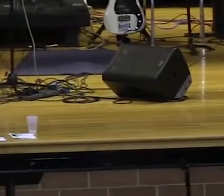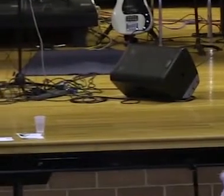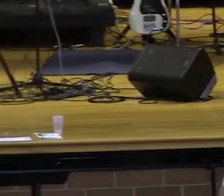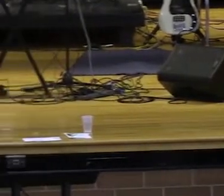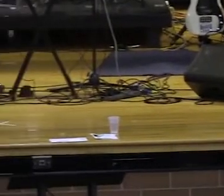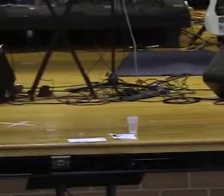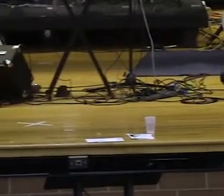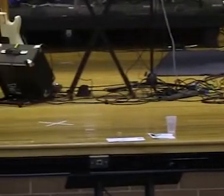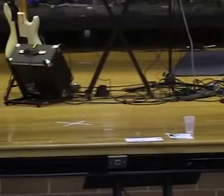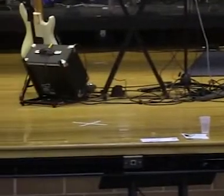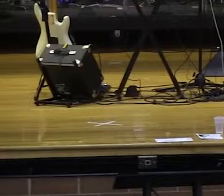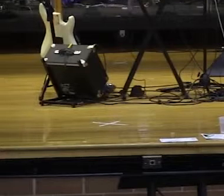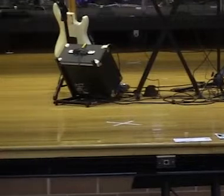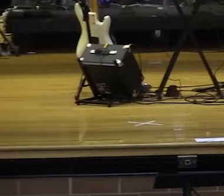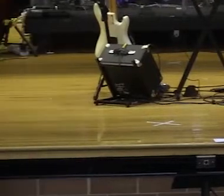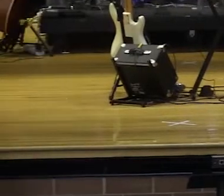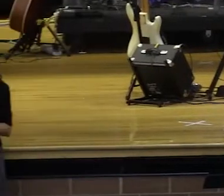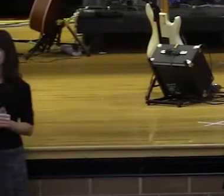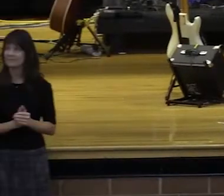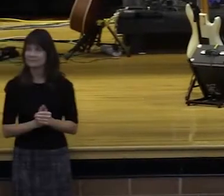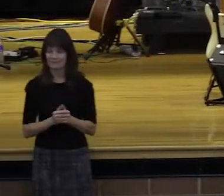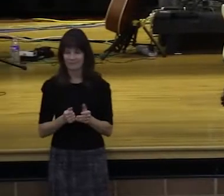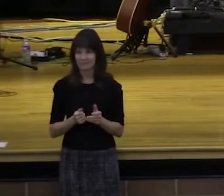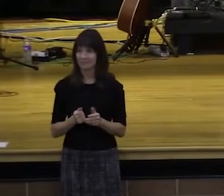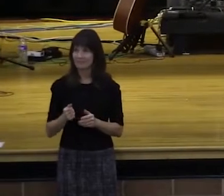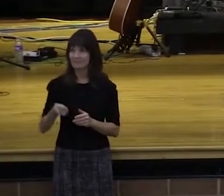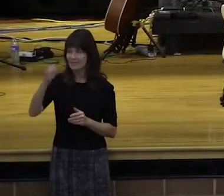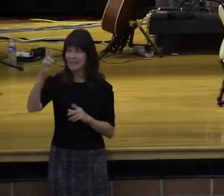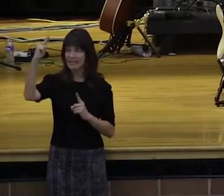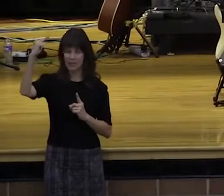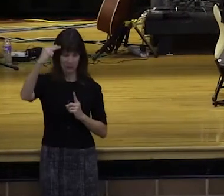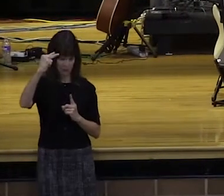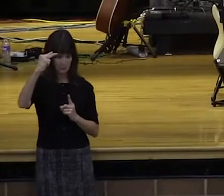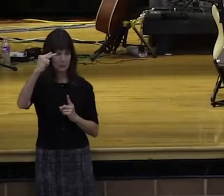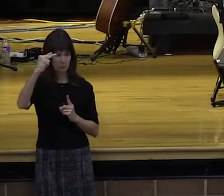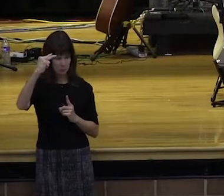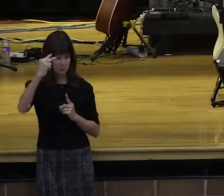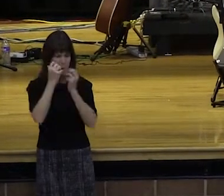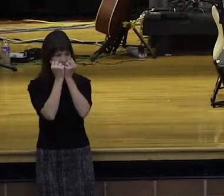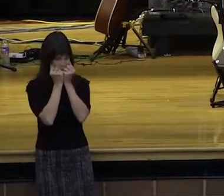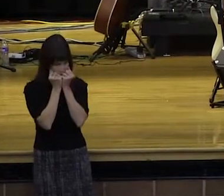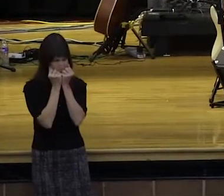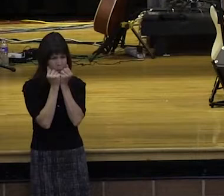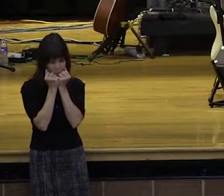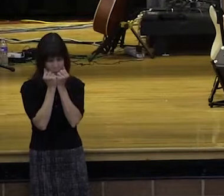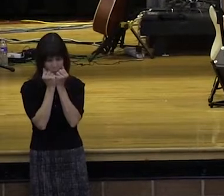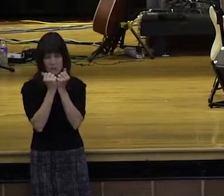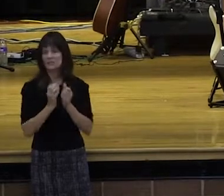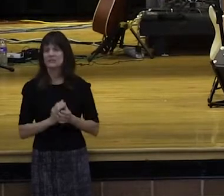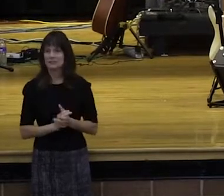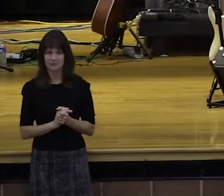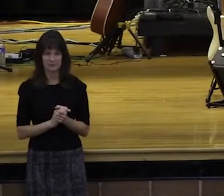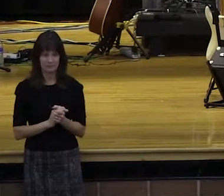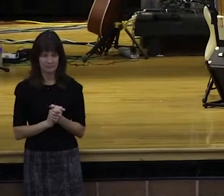sacrifice to Almighty God. We would not be conformed to this world. I want you to know worldliness would be so far